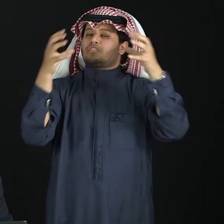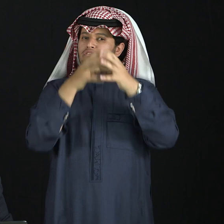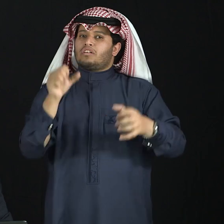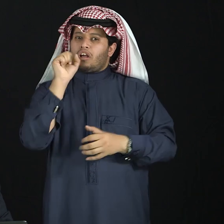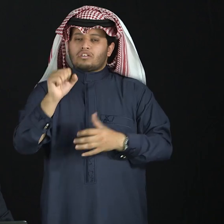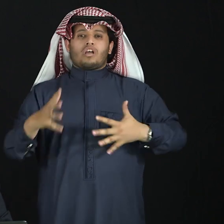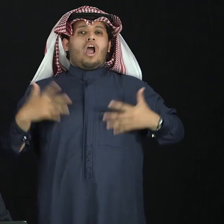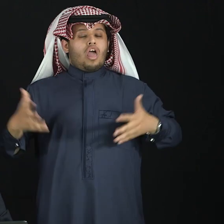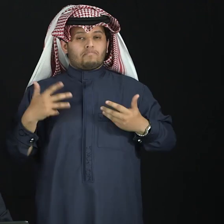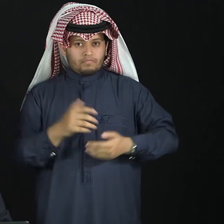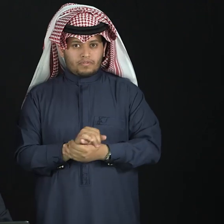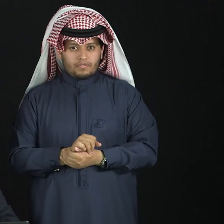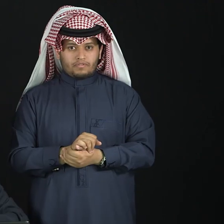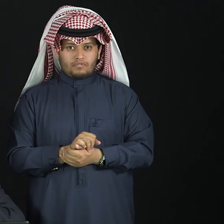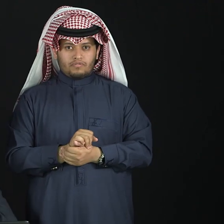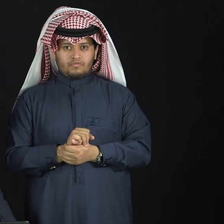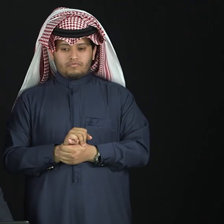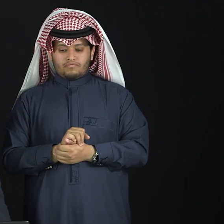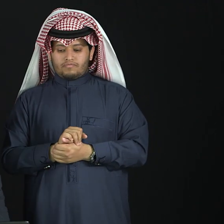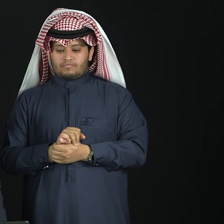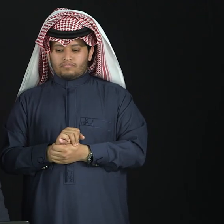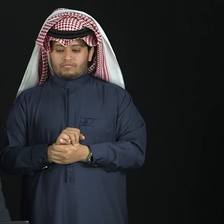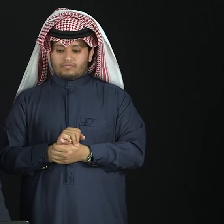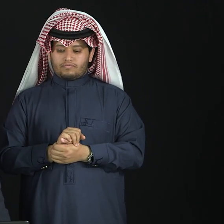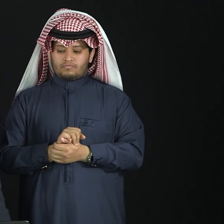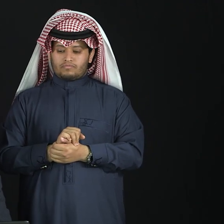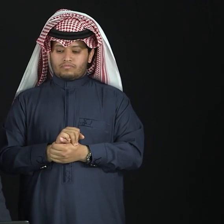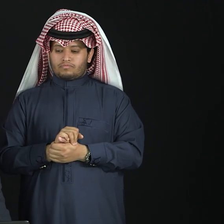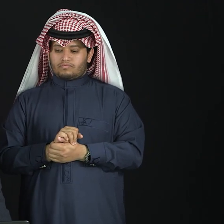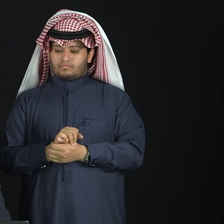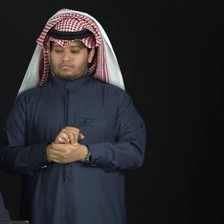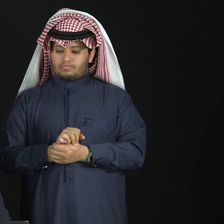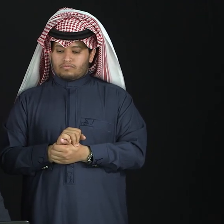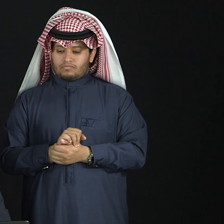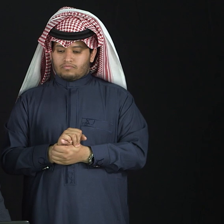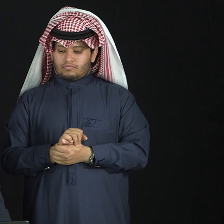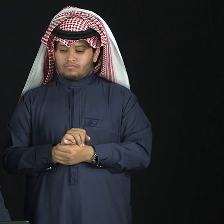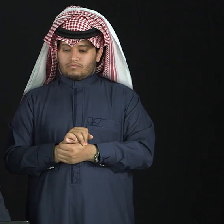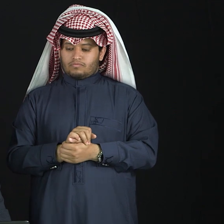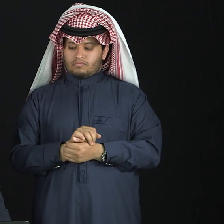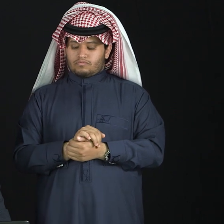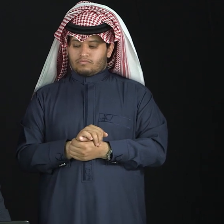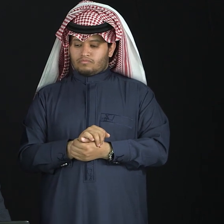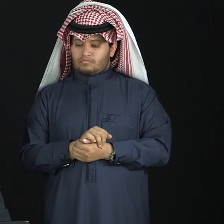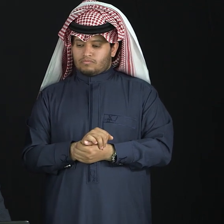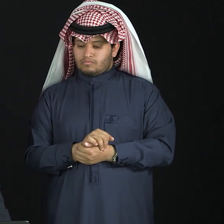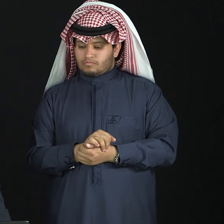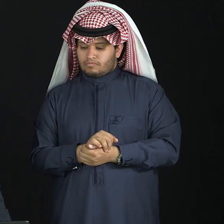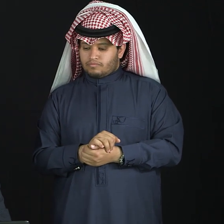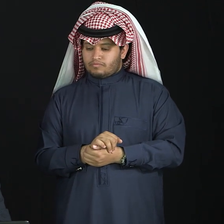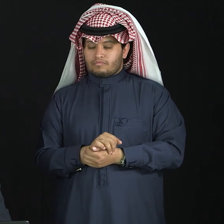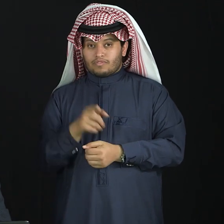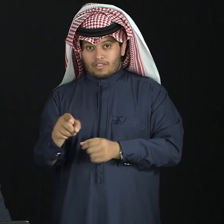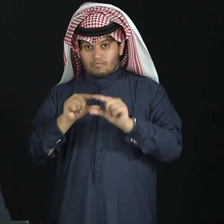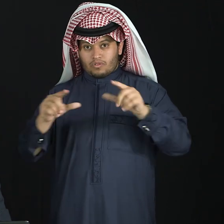educational games. With the link, you have to watch and enjoy watching, indeed, such games.